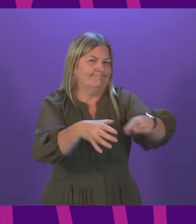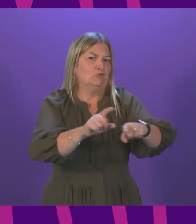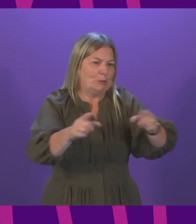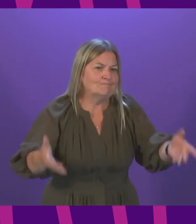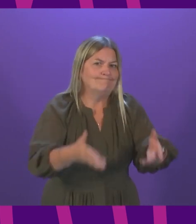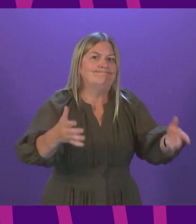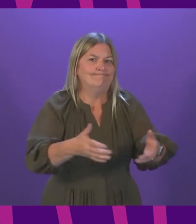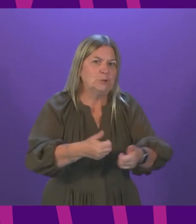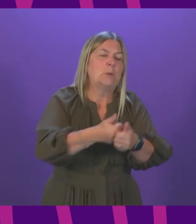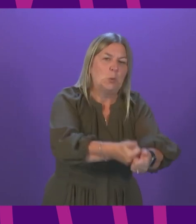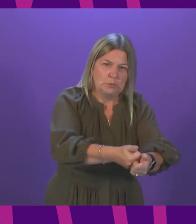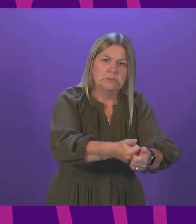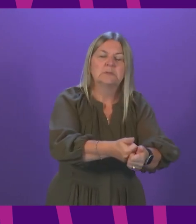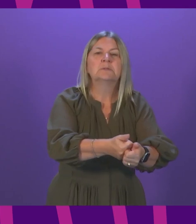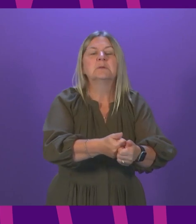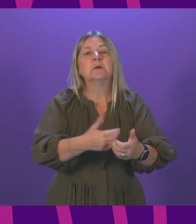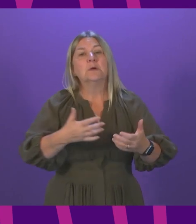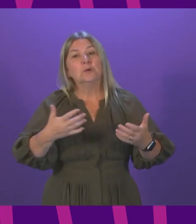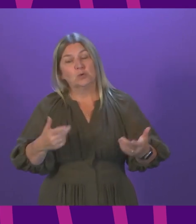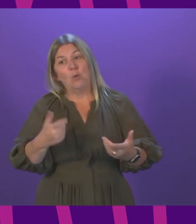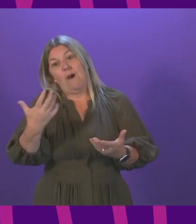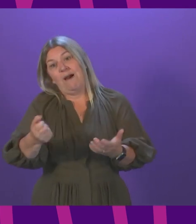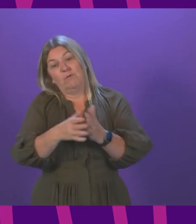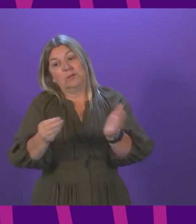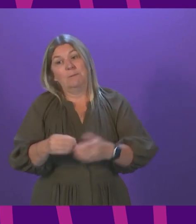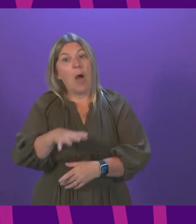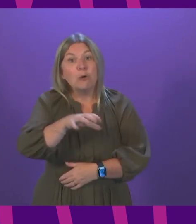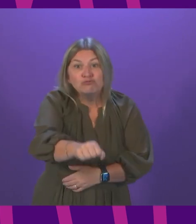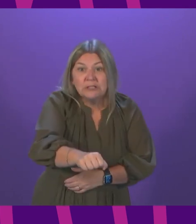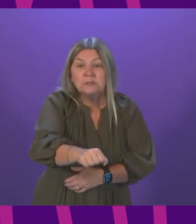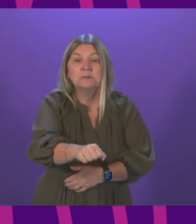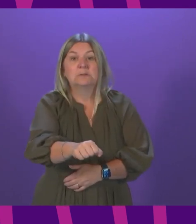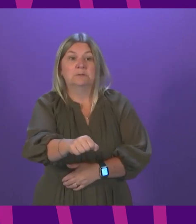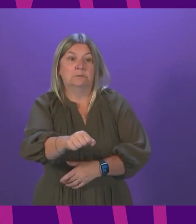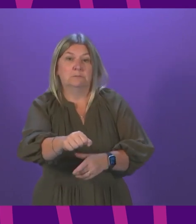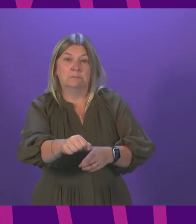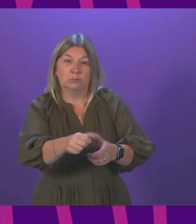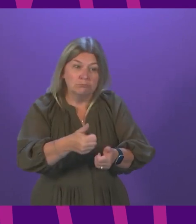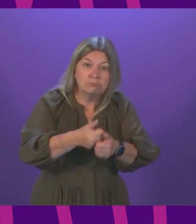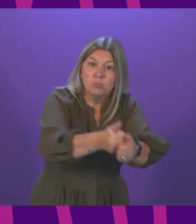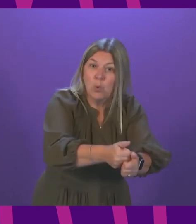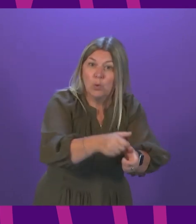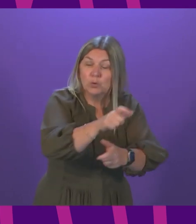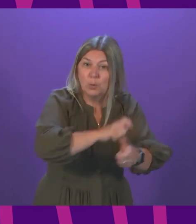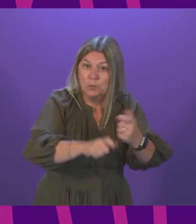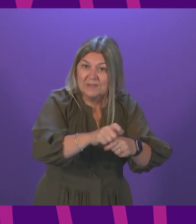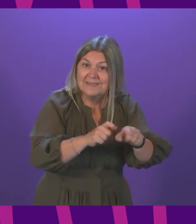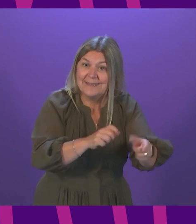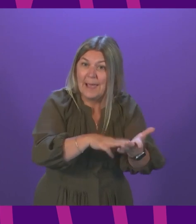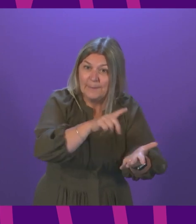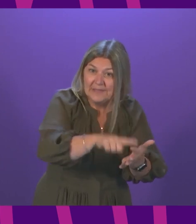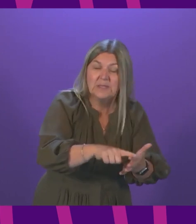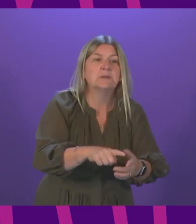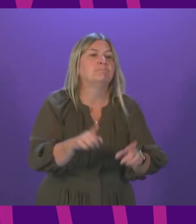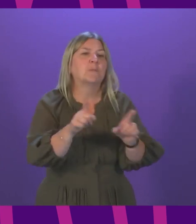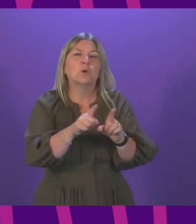of steps being taken in terms of outreach to ethnic minority communities. Also, having vaccination clinics in